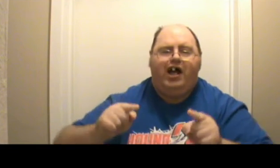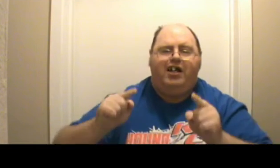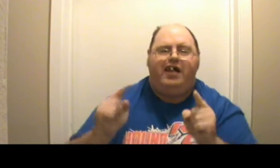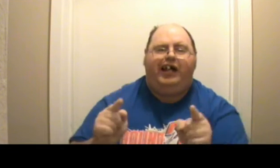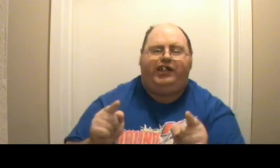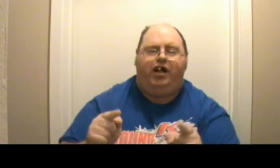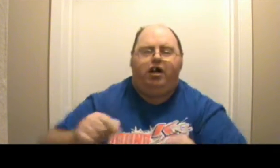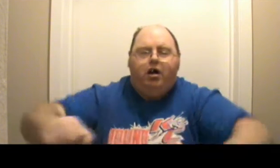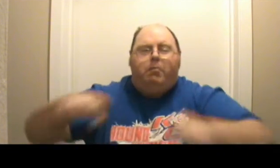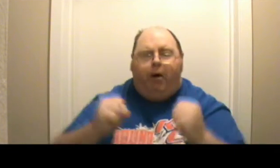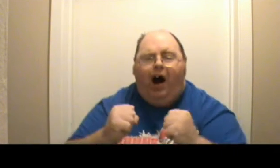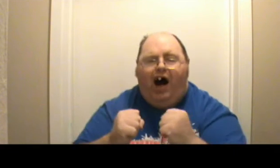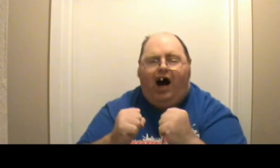nation pride